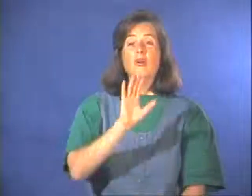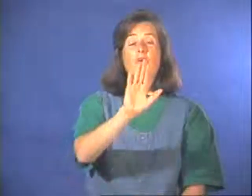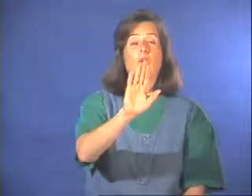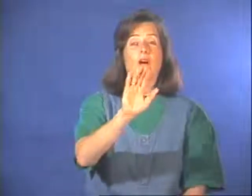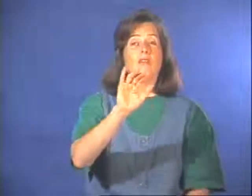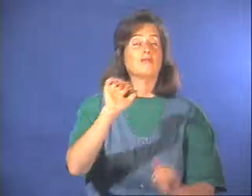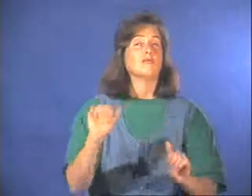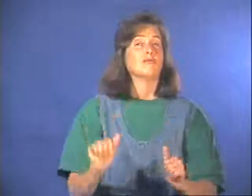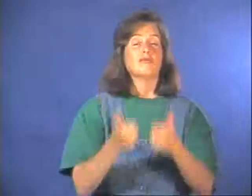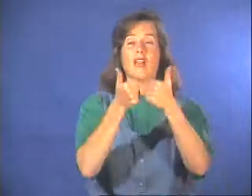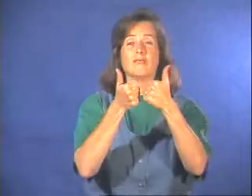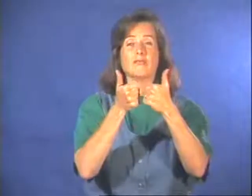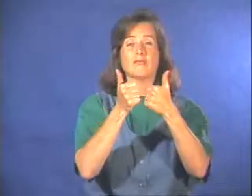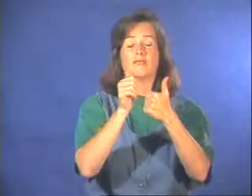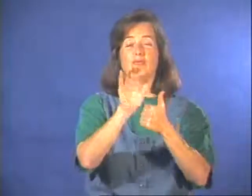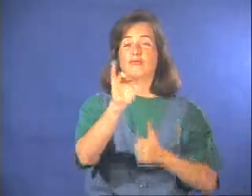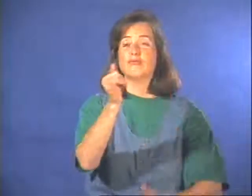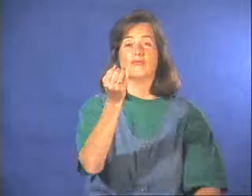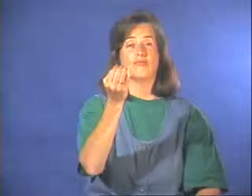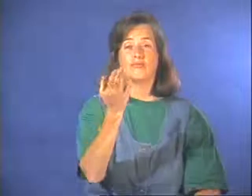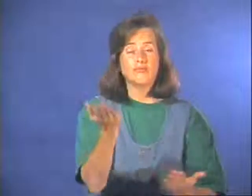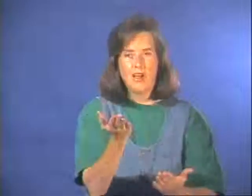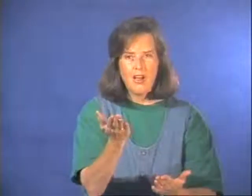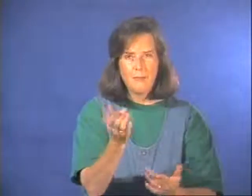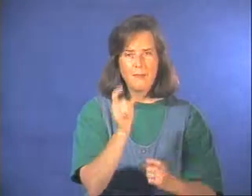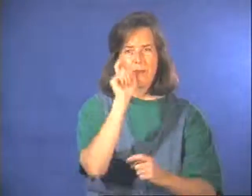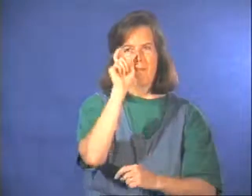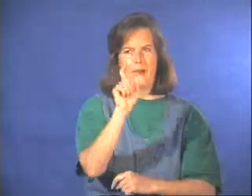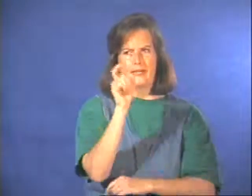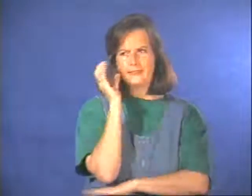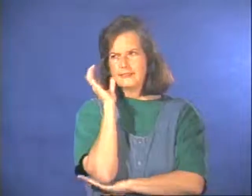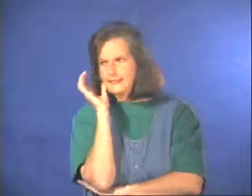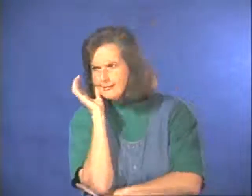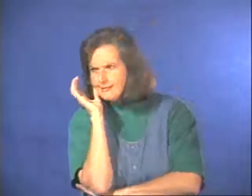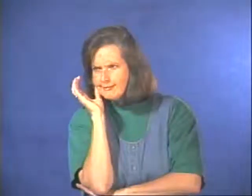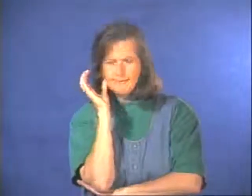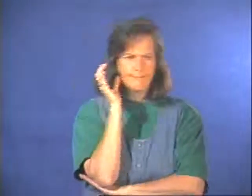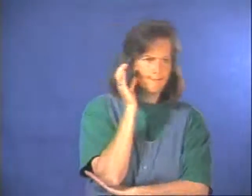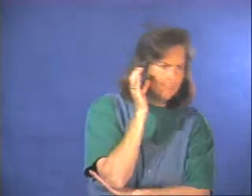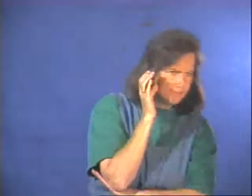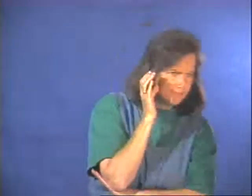And your job is to listen and decide what is right.